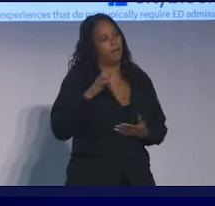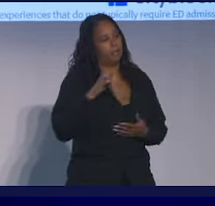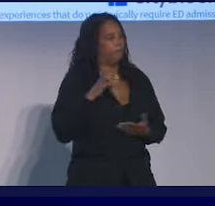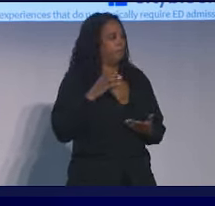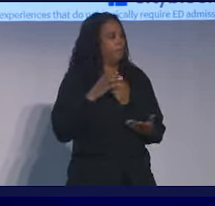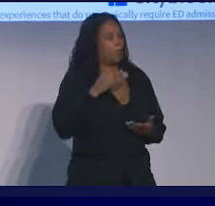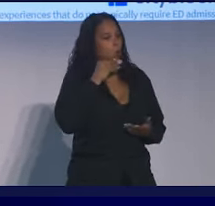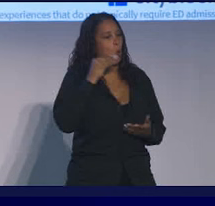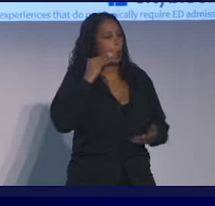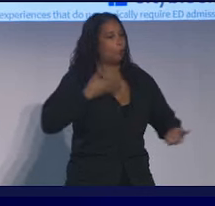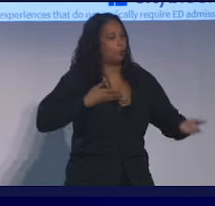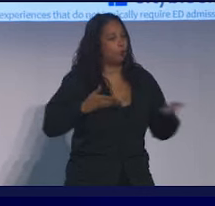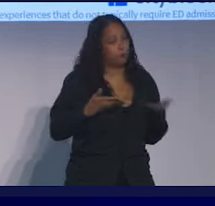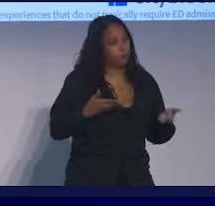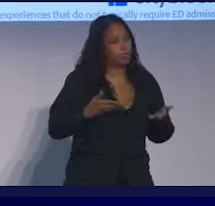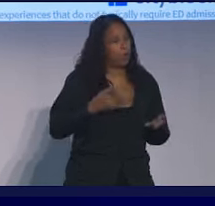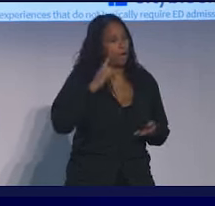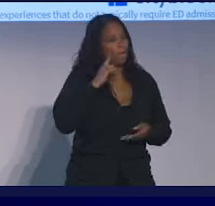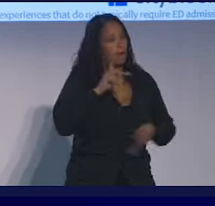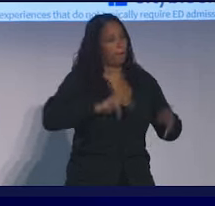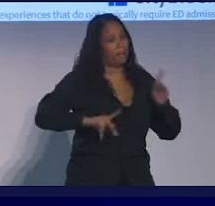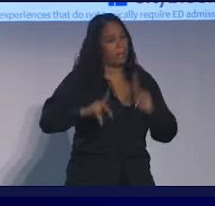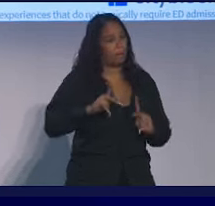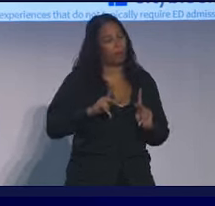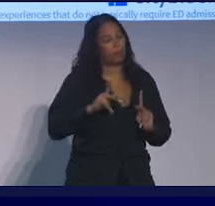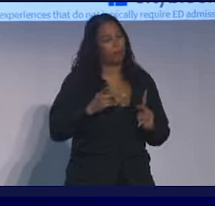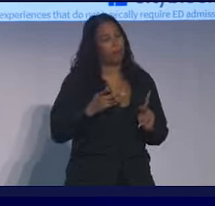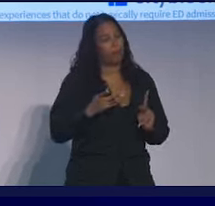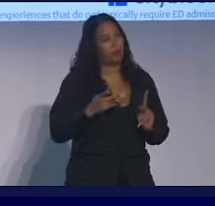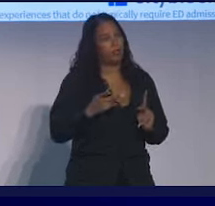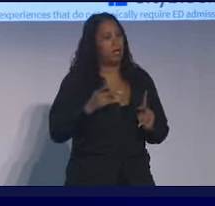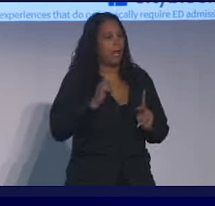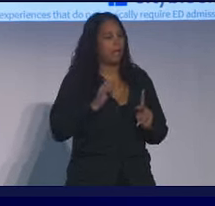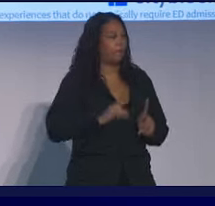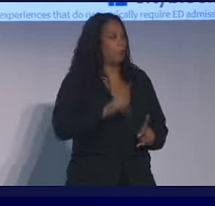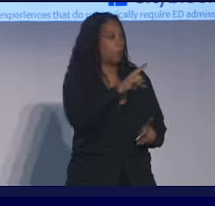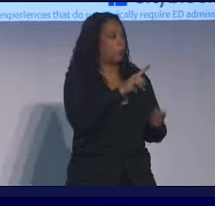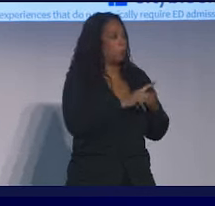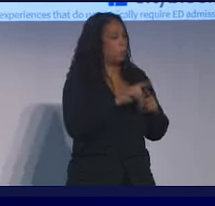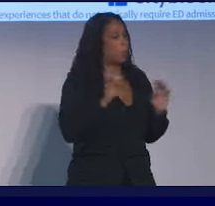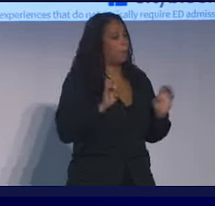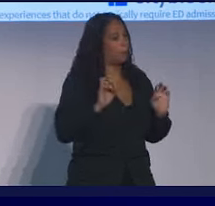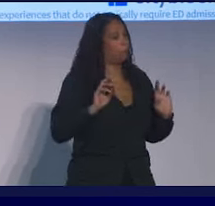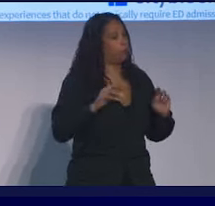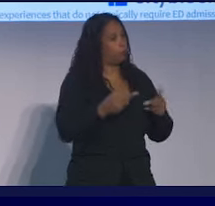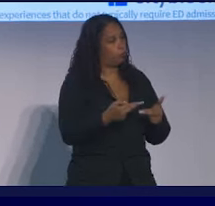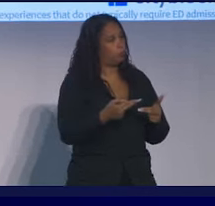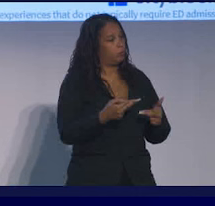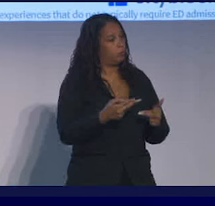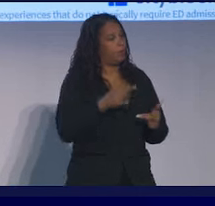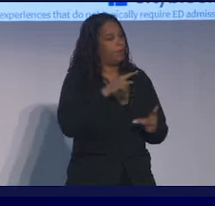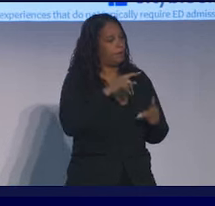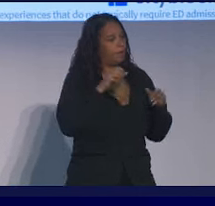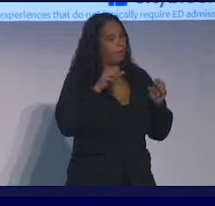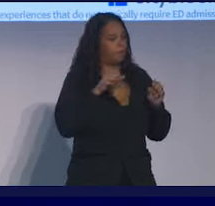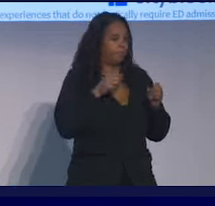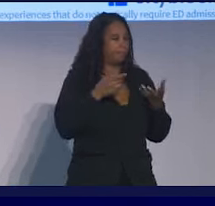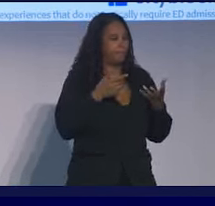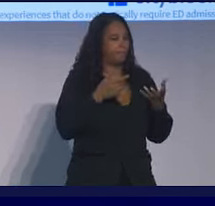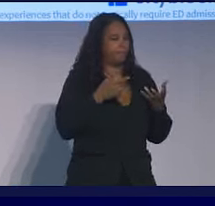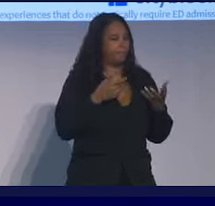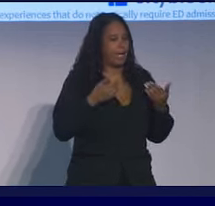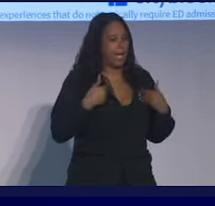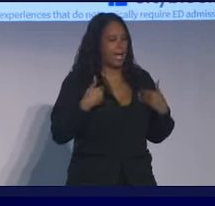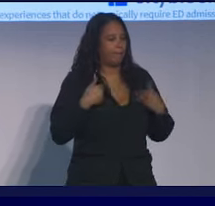for folks who would otherwise go to the emergency room for their need. They need care in the evening out of